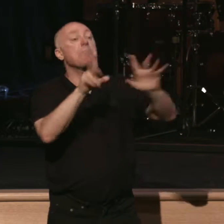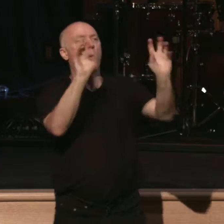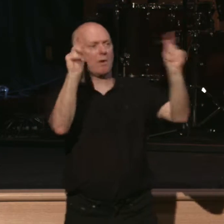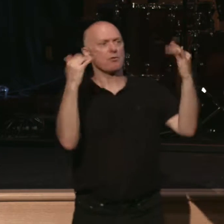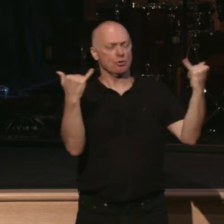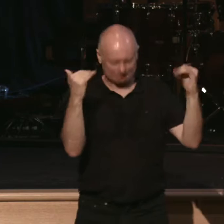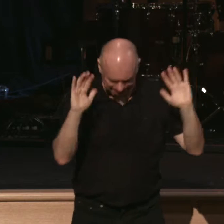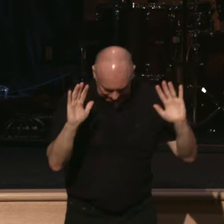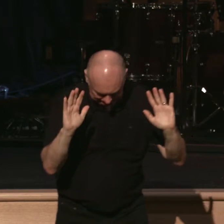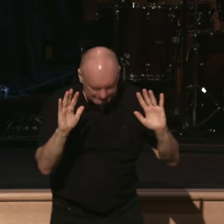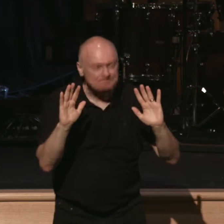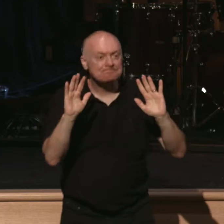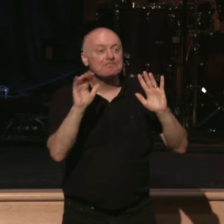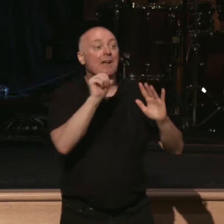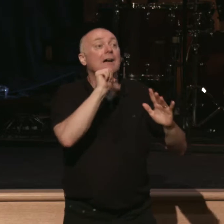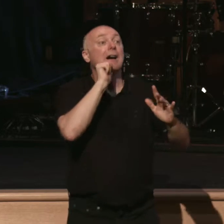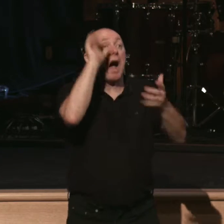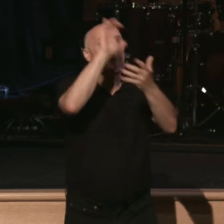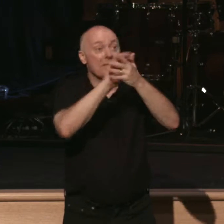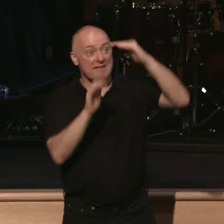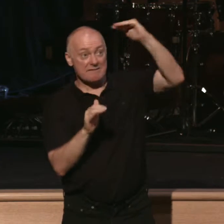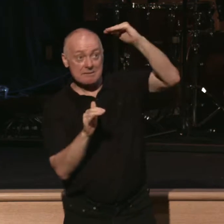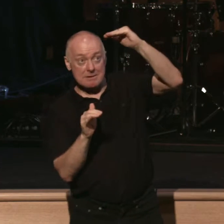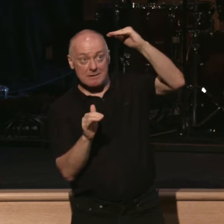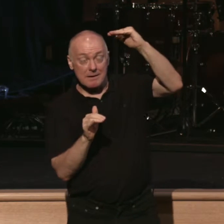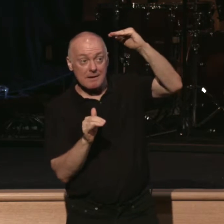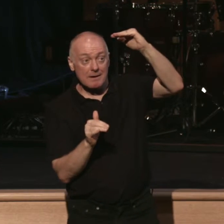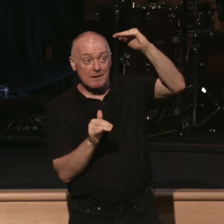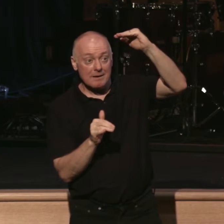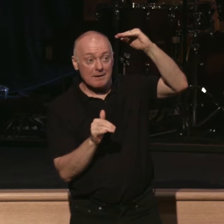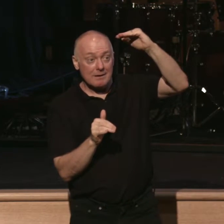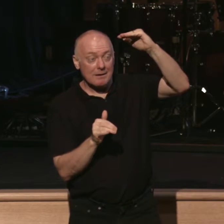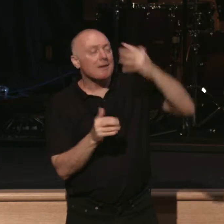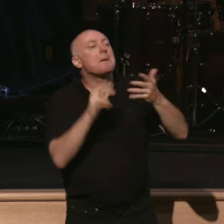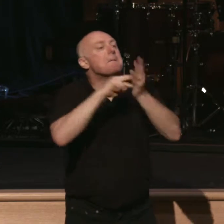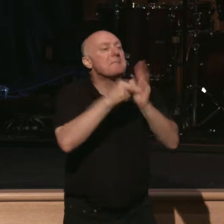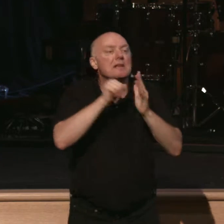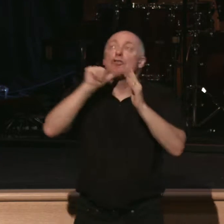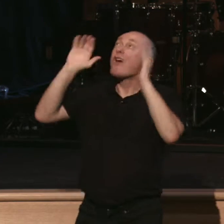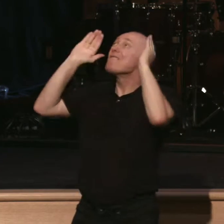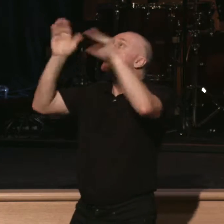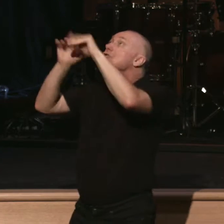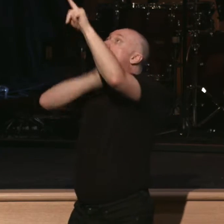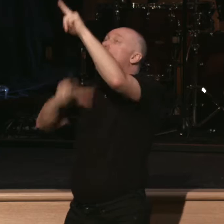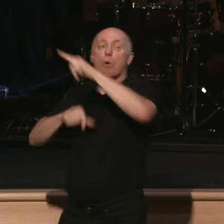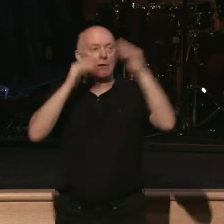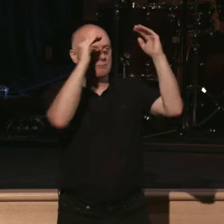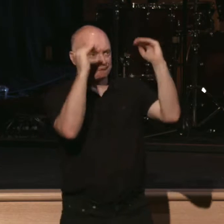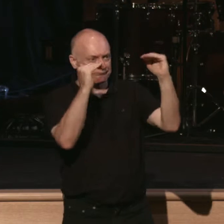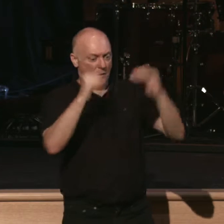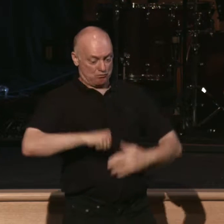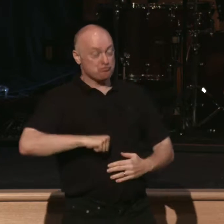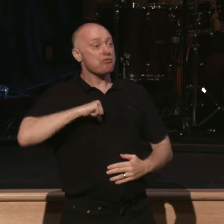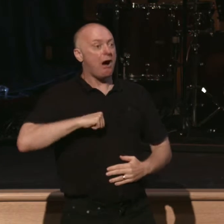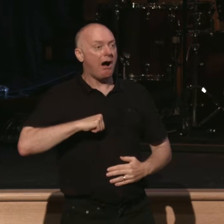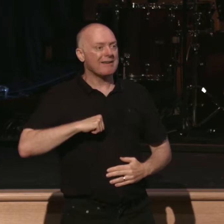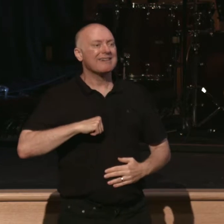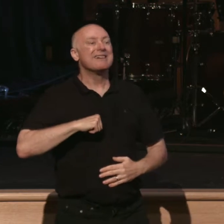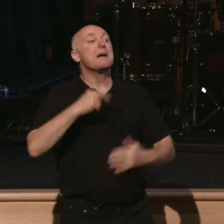So unbelief. Unbelief. I don't have my eyes on the Lord. Leading to pride. I have my eyes on